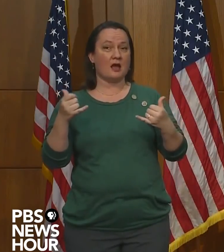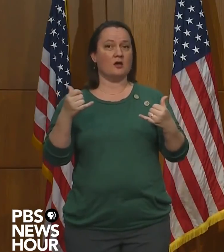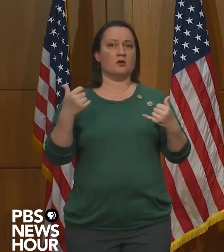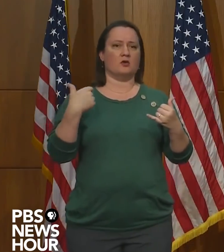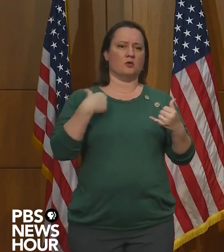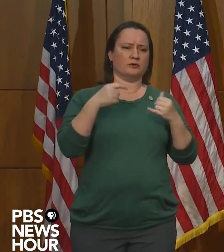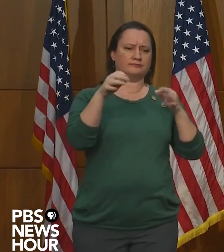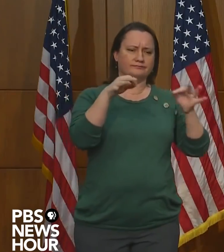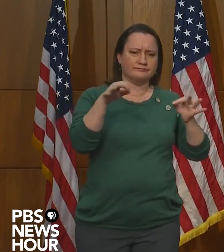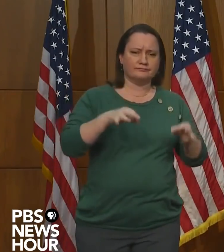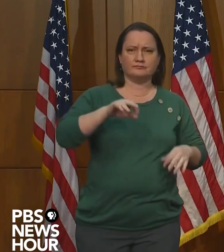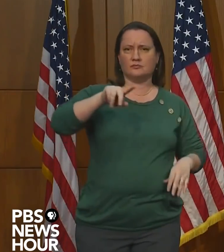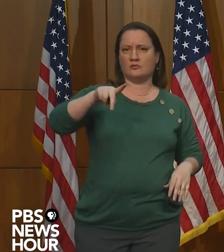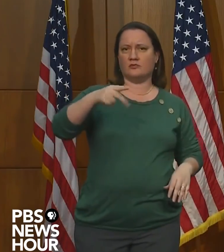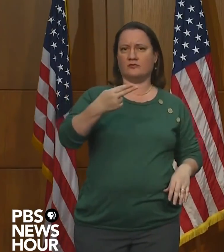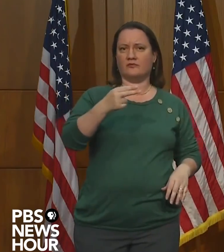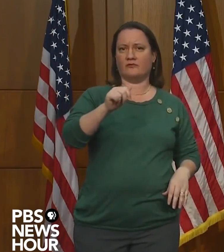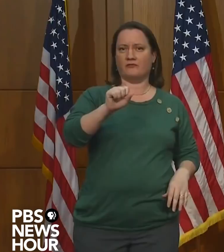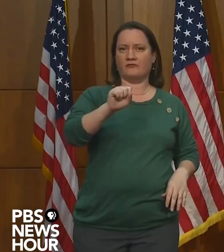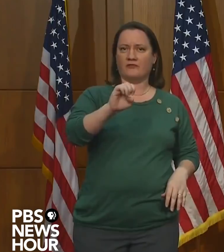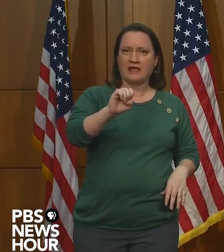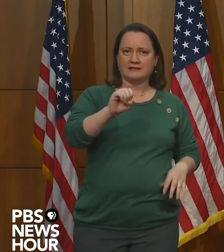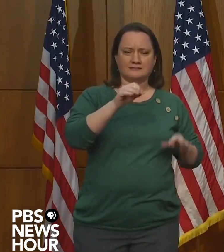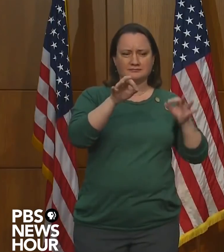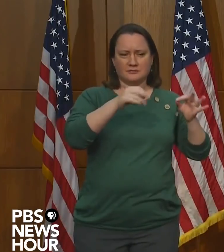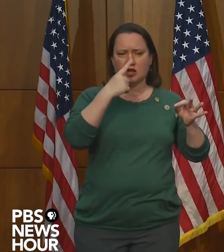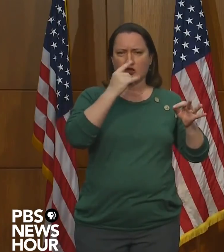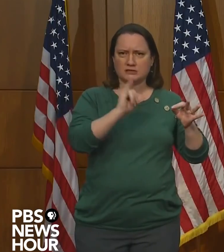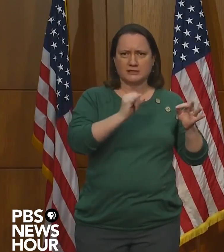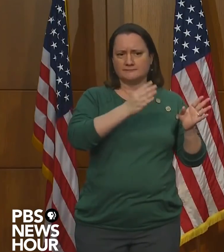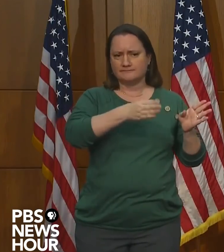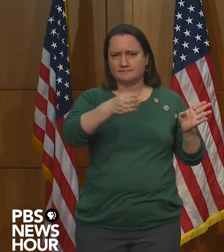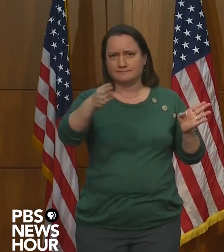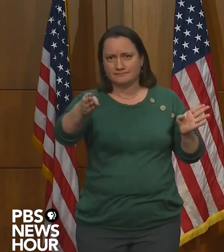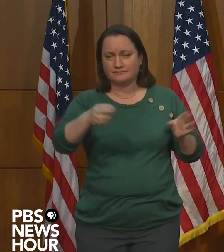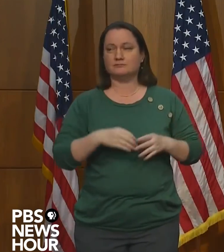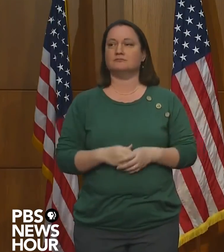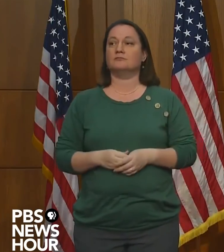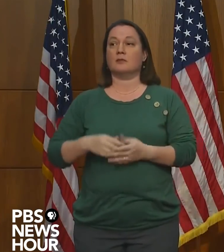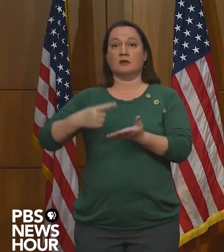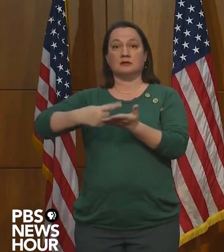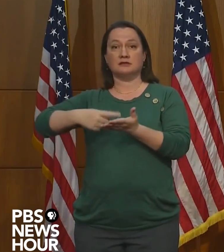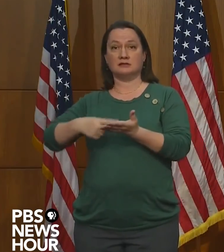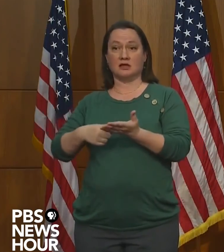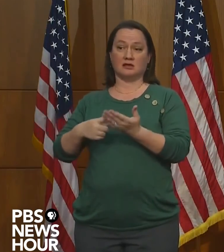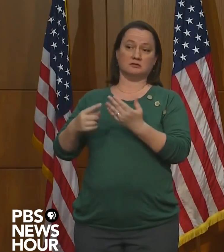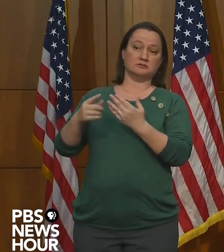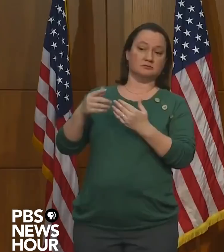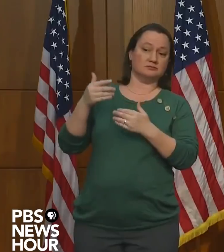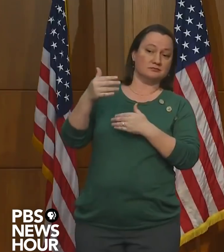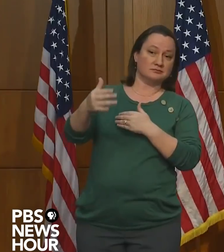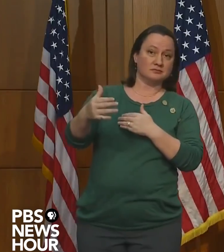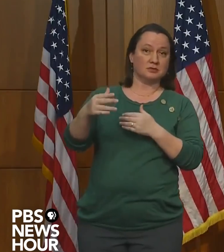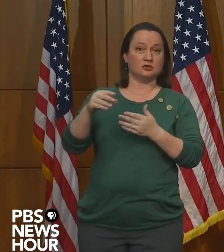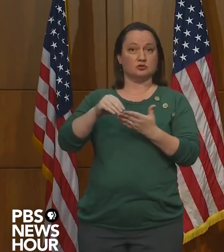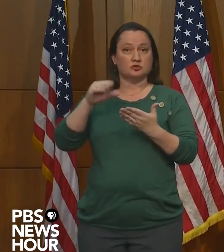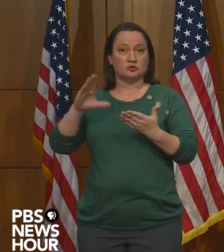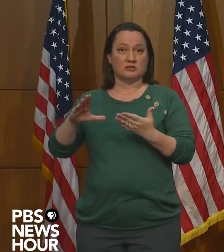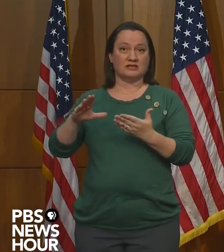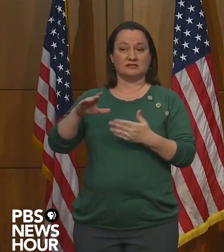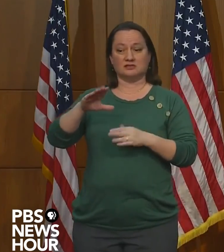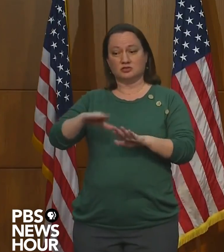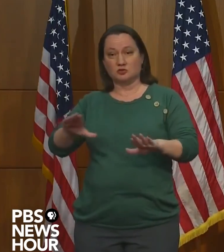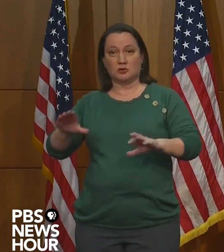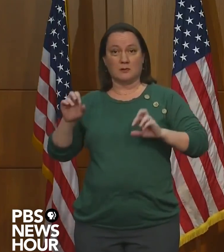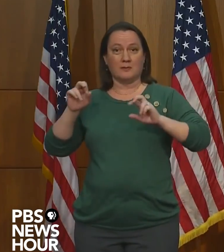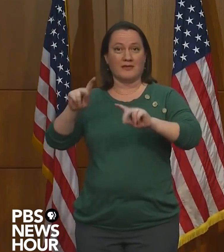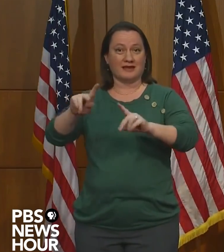and as we talk about our excitement of getting our kids back into the classroom, getting our scholars back onto